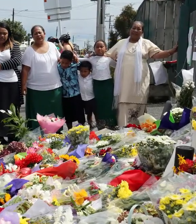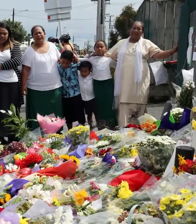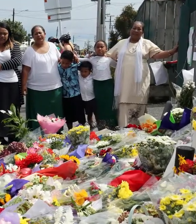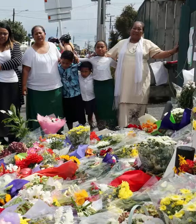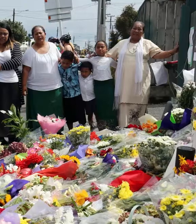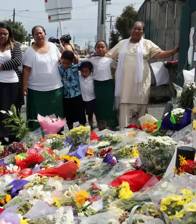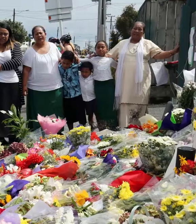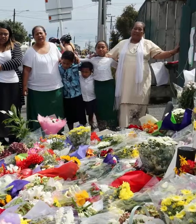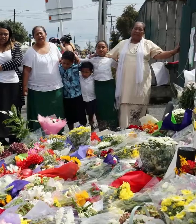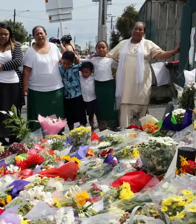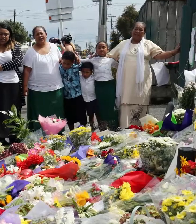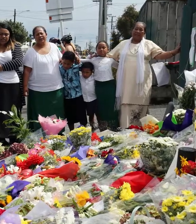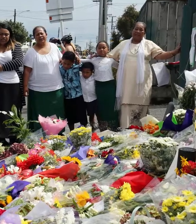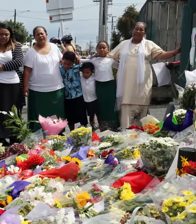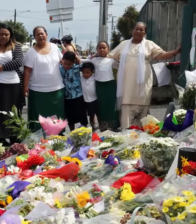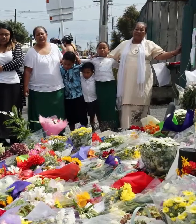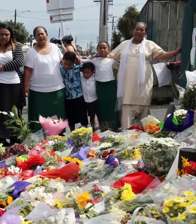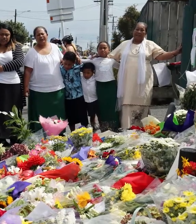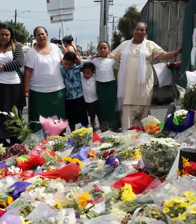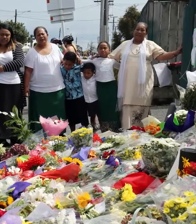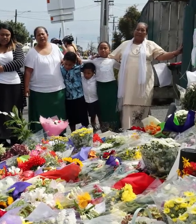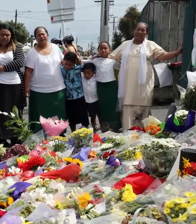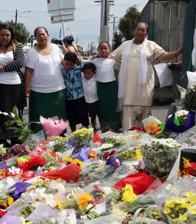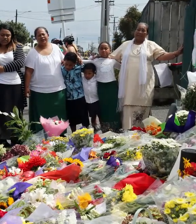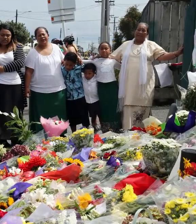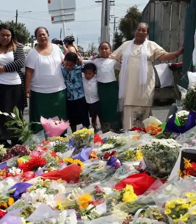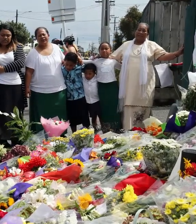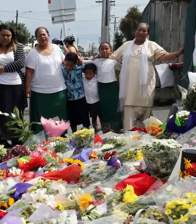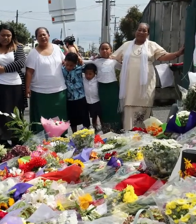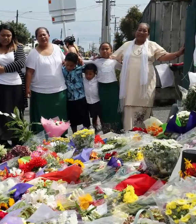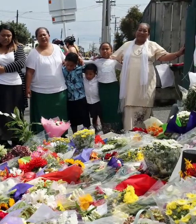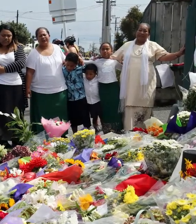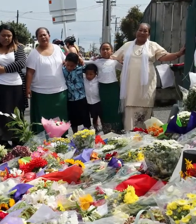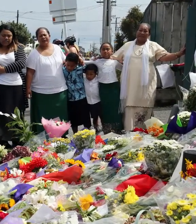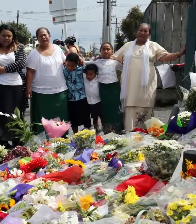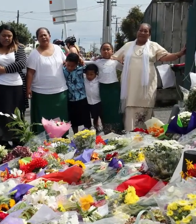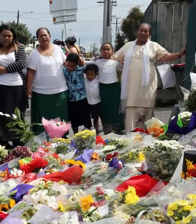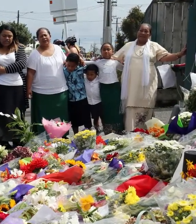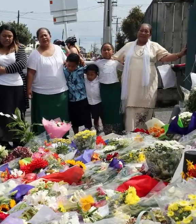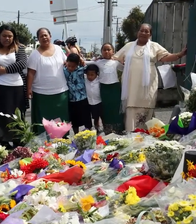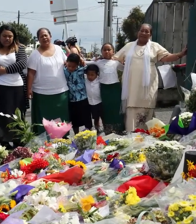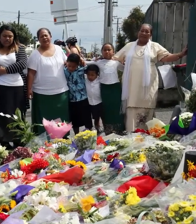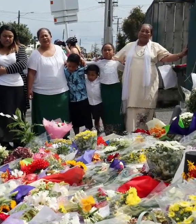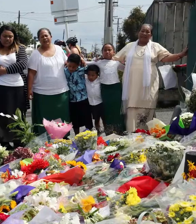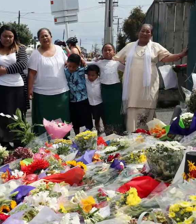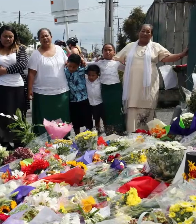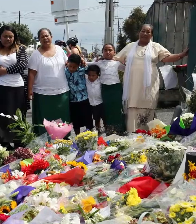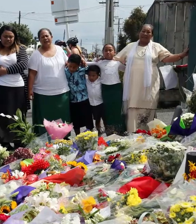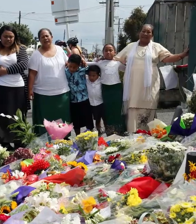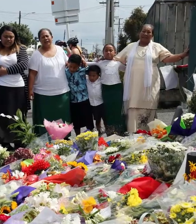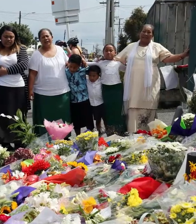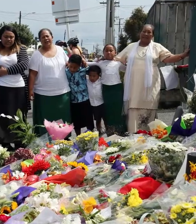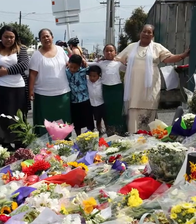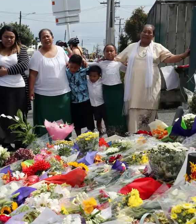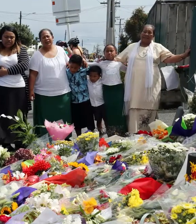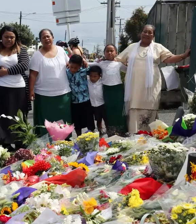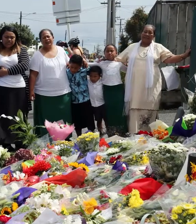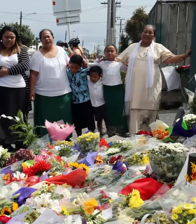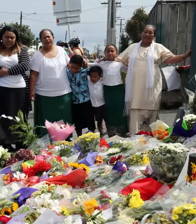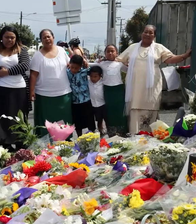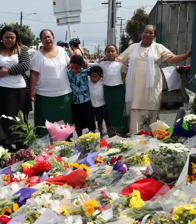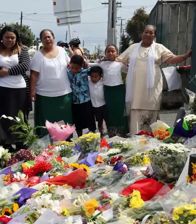some exemptions in this case? Yeah, um, look, what, what is, will be clear to you is that obviously we're trying to build a picture, uh,